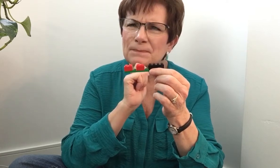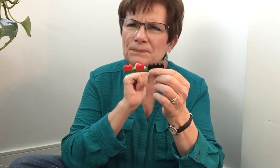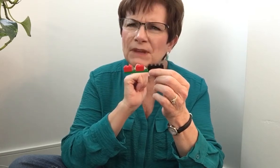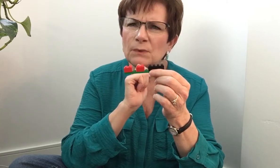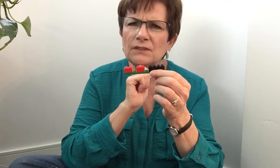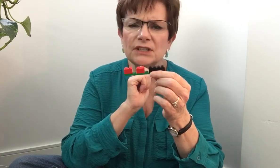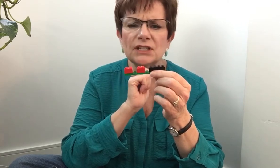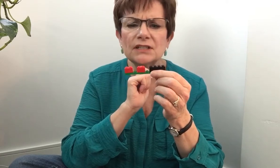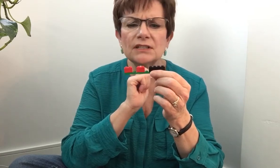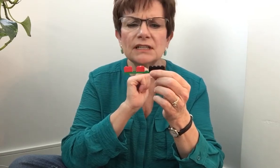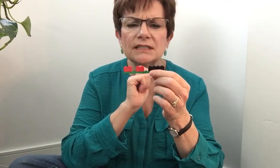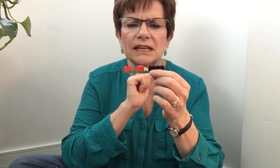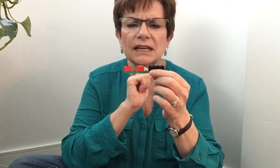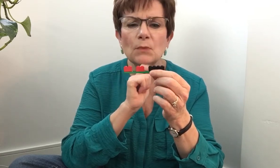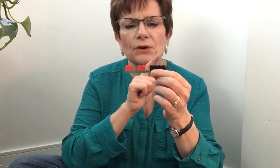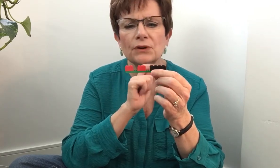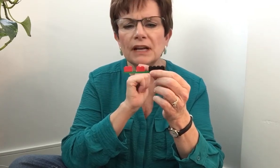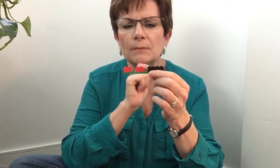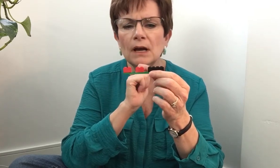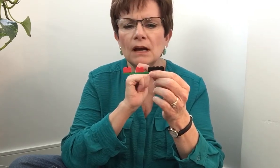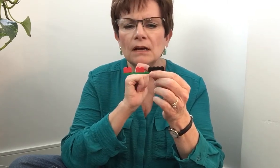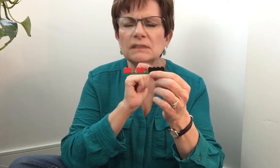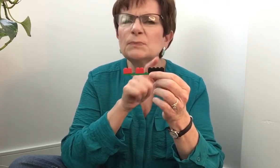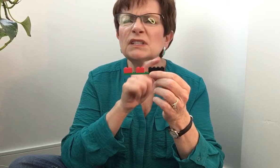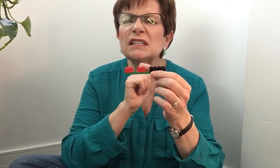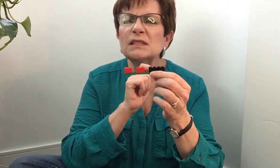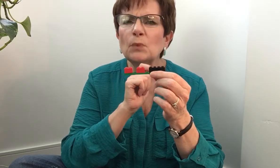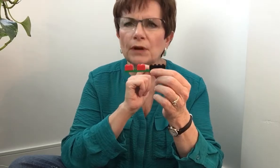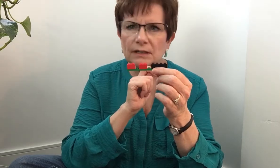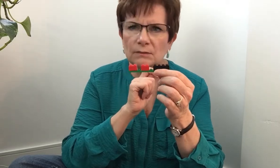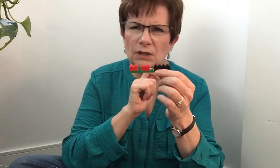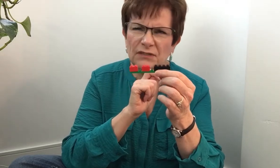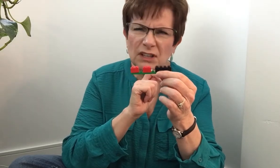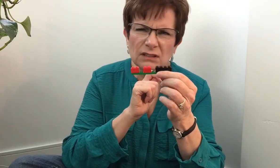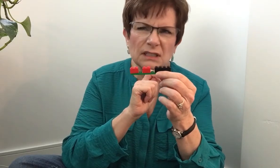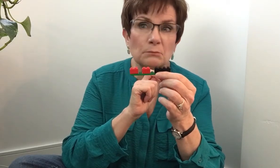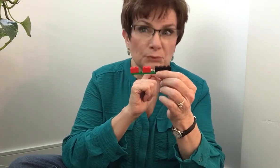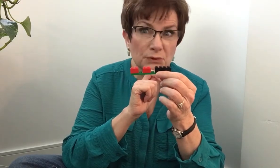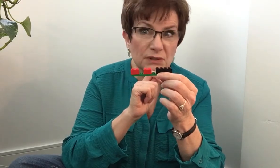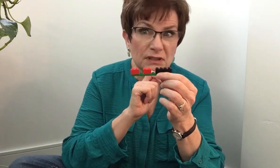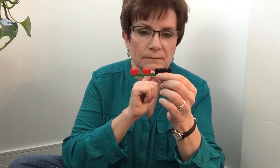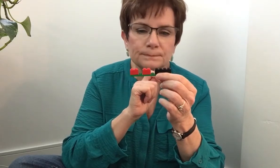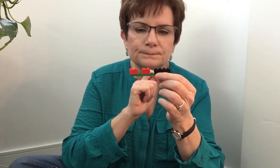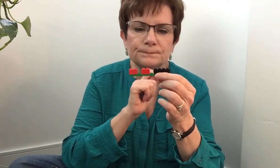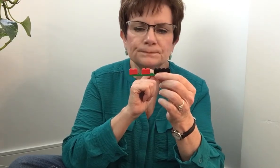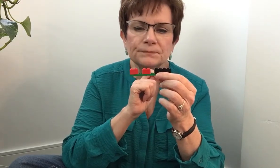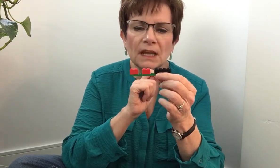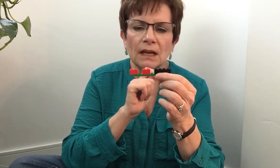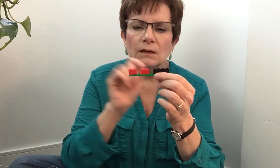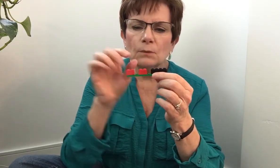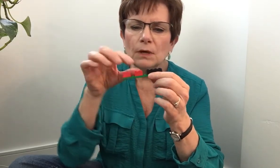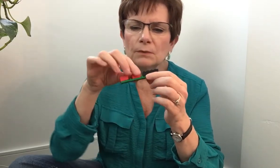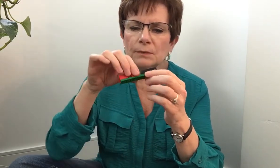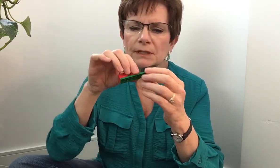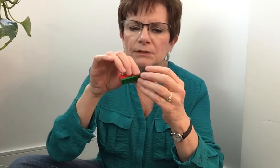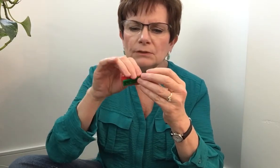What if we changed his name or her name? Let's pretend it's a boy. What if we called him Bruce? What would we do?